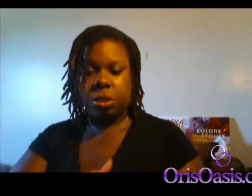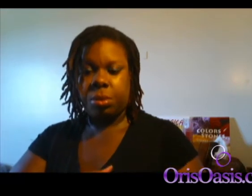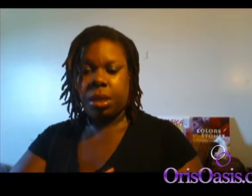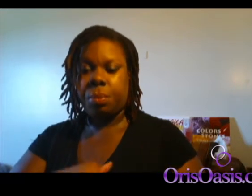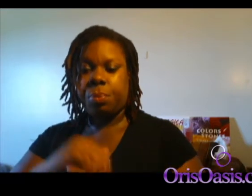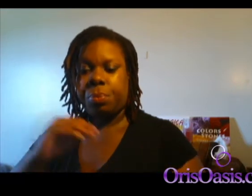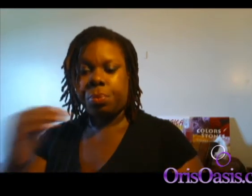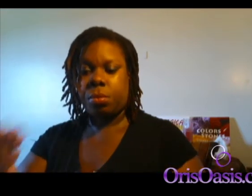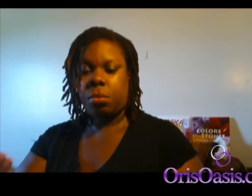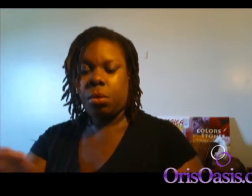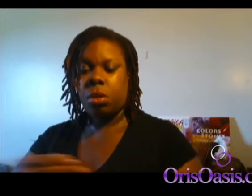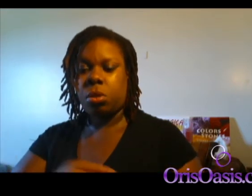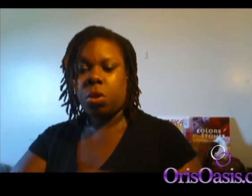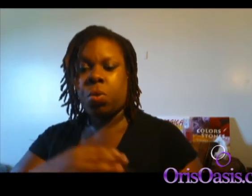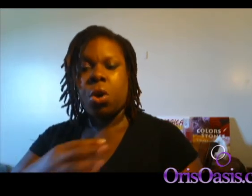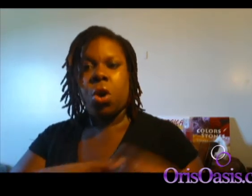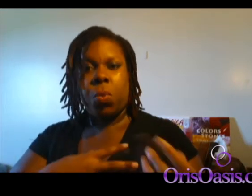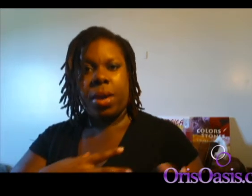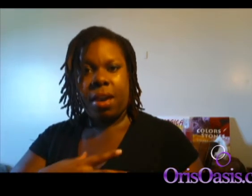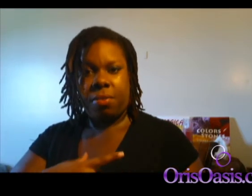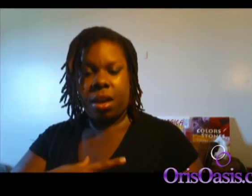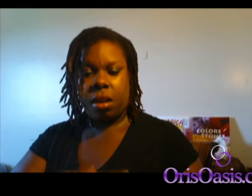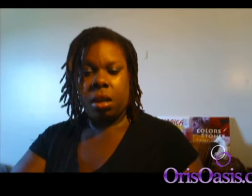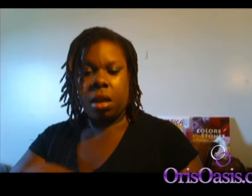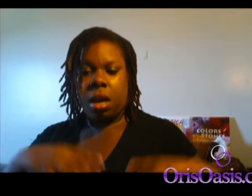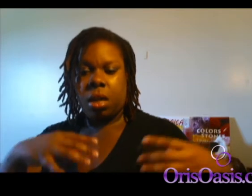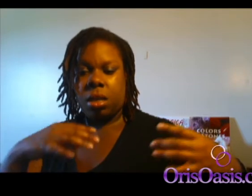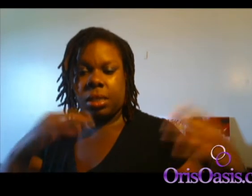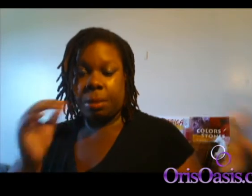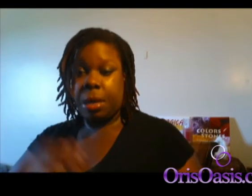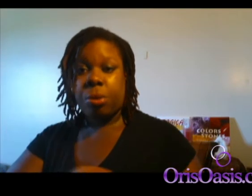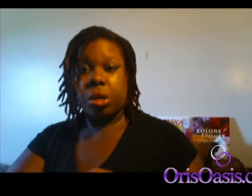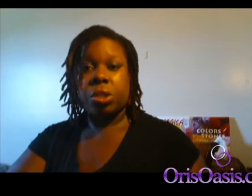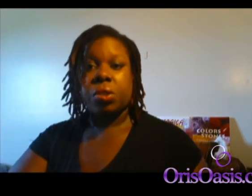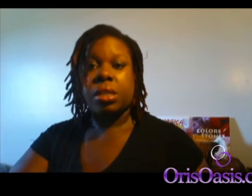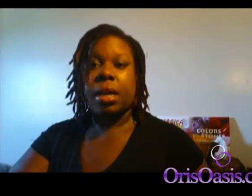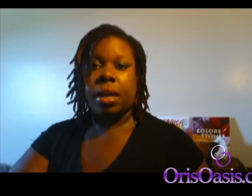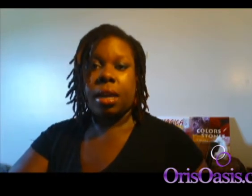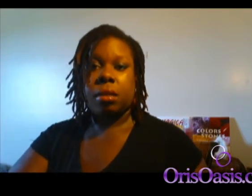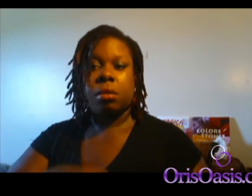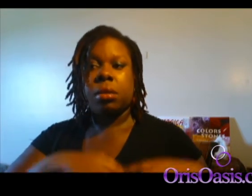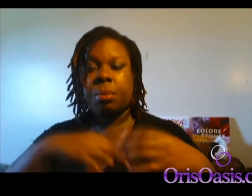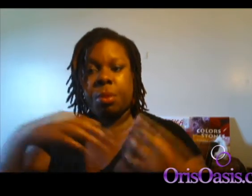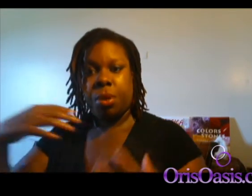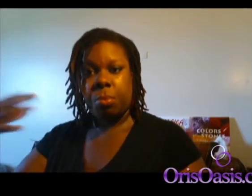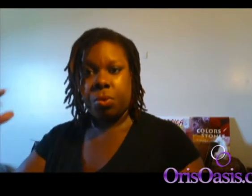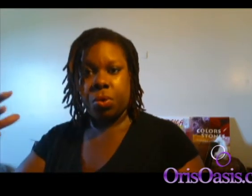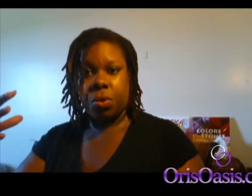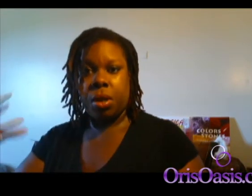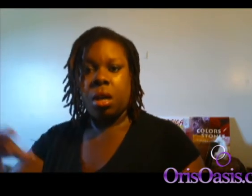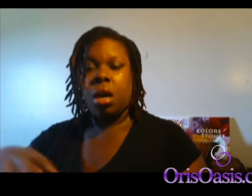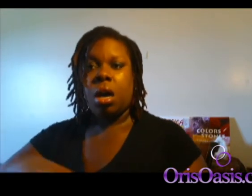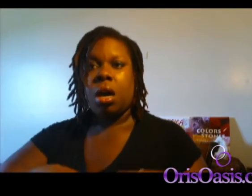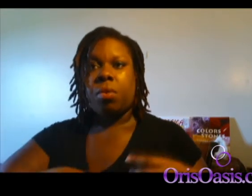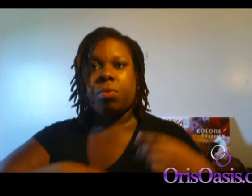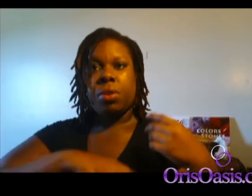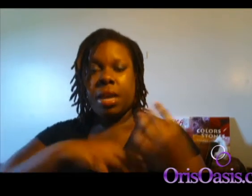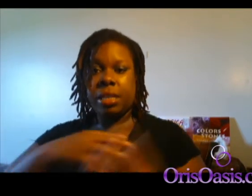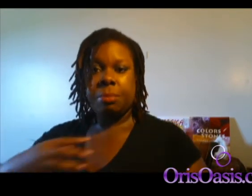plane. So we have that. Some people are still stuck in it. Some people have moved on. The next dimension